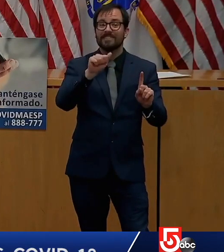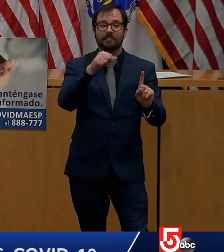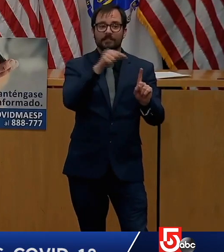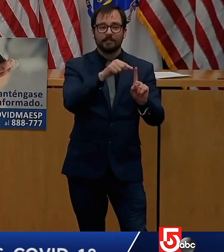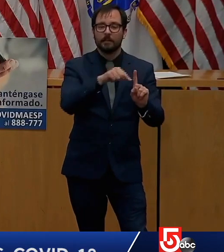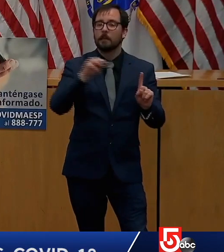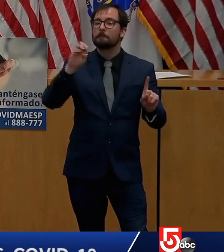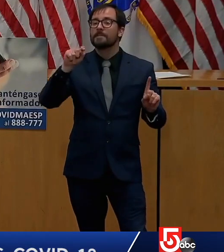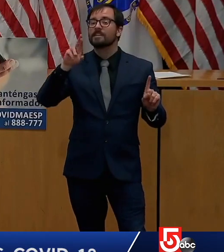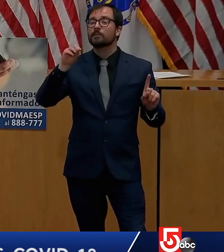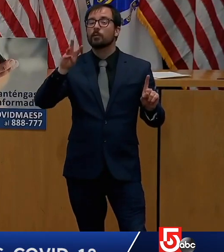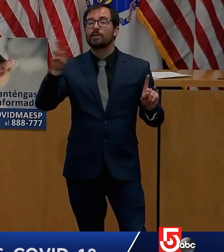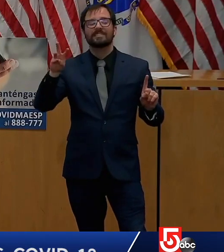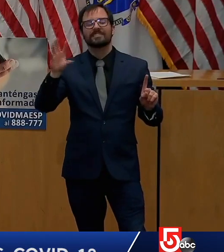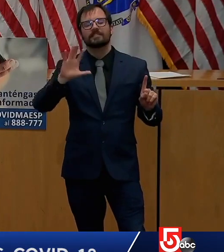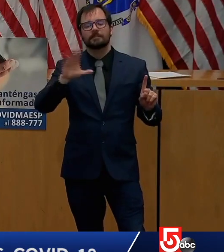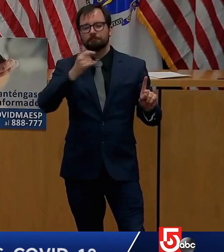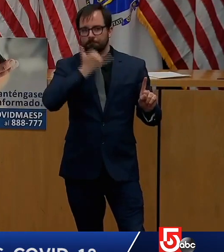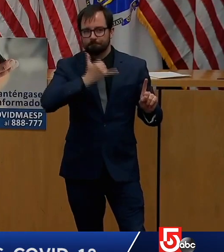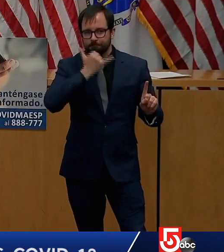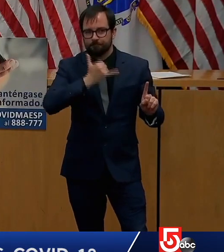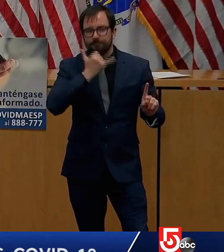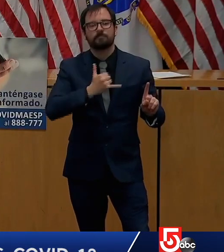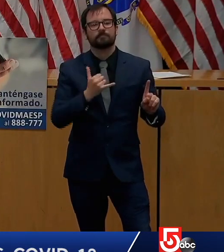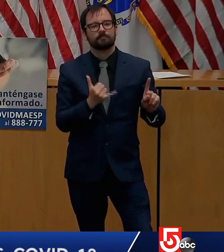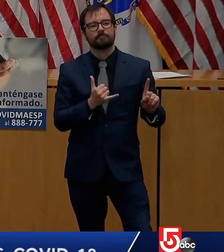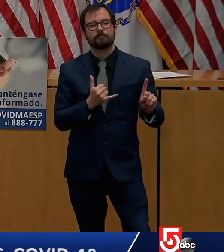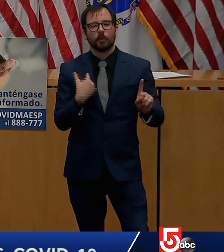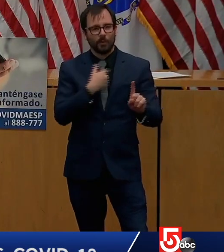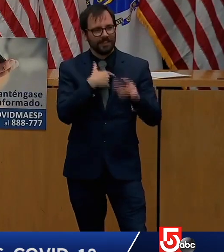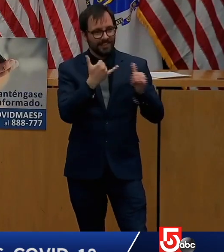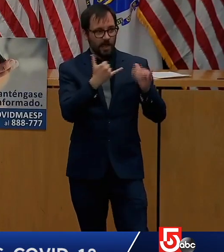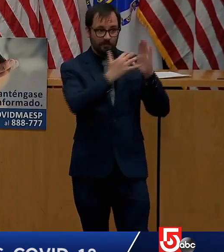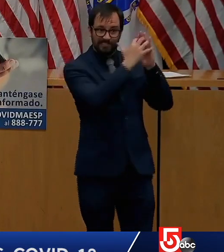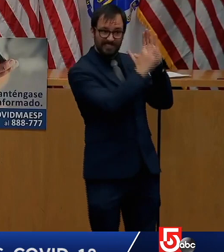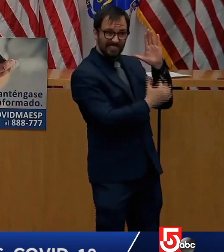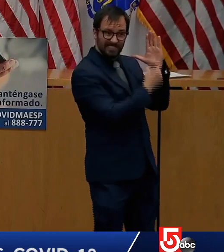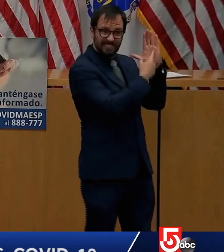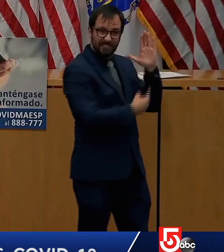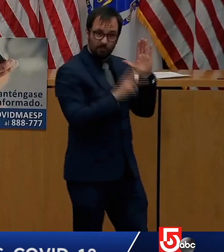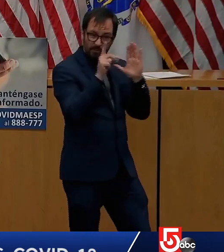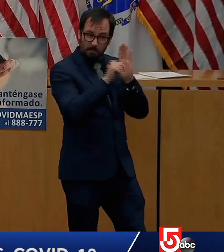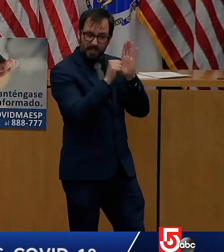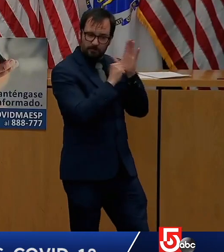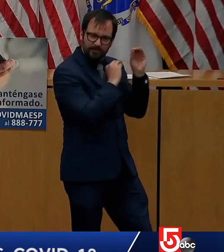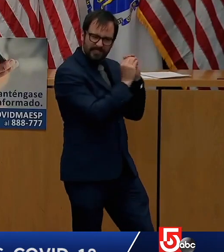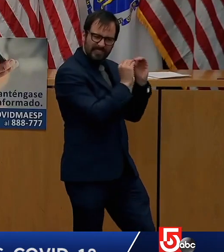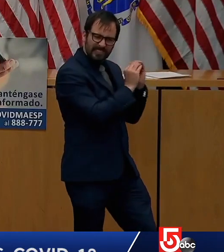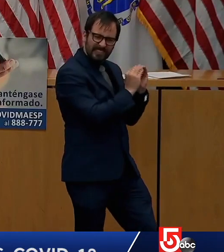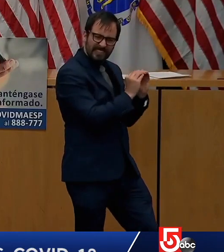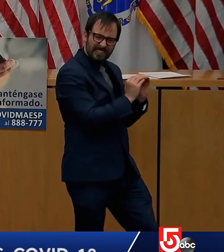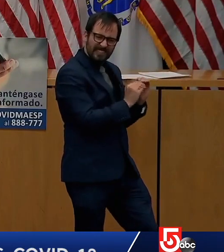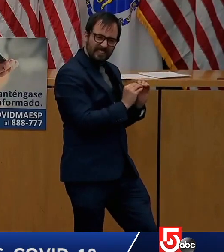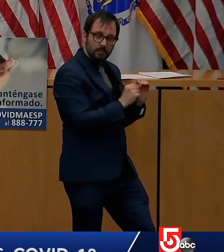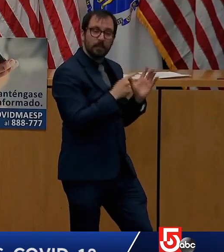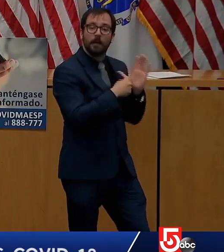never say that Chelsea being reported in Metro West is a minor issue, because I don't minimize